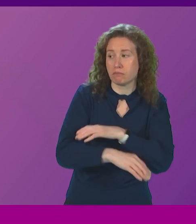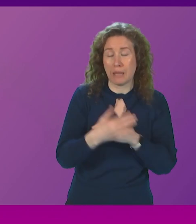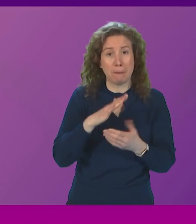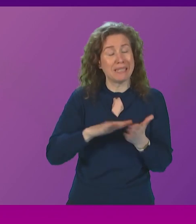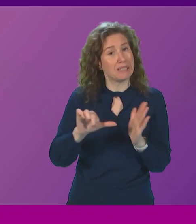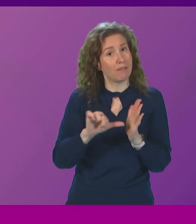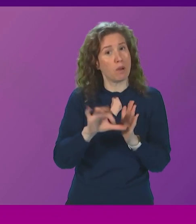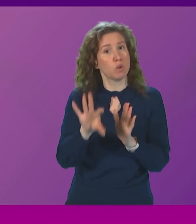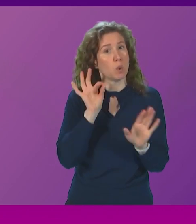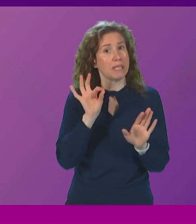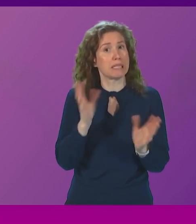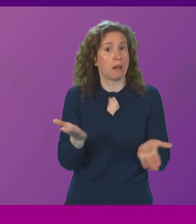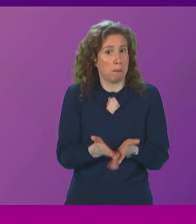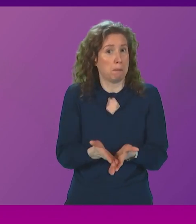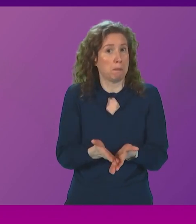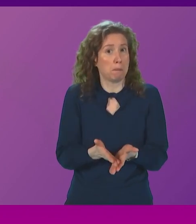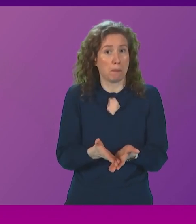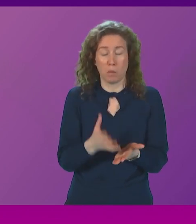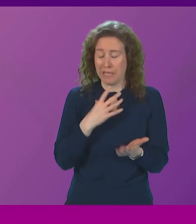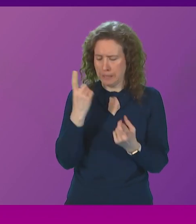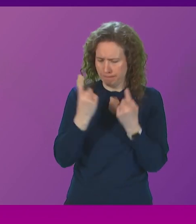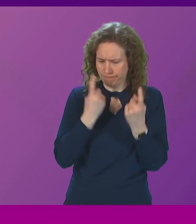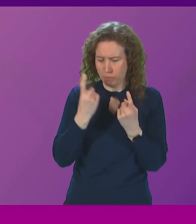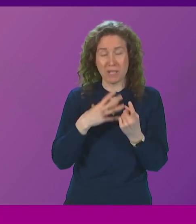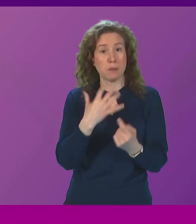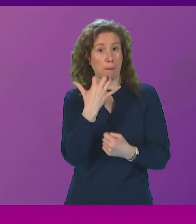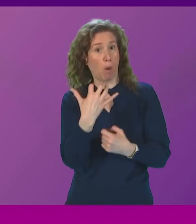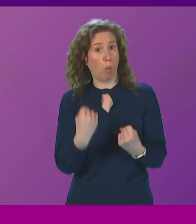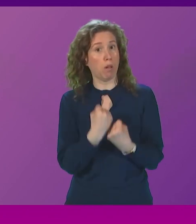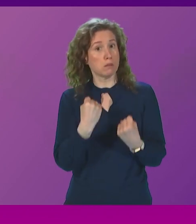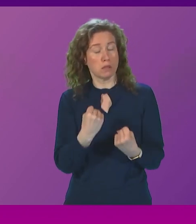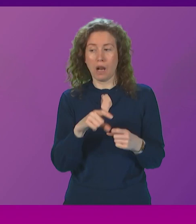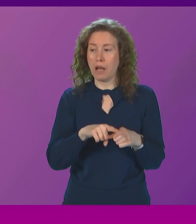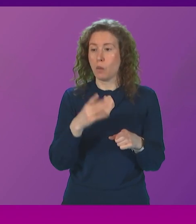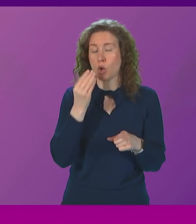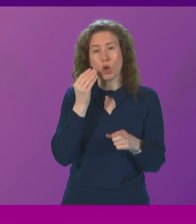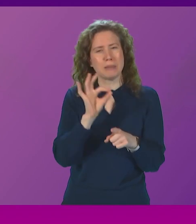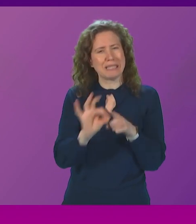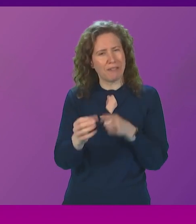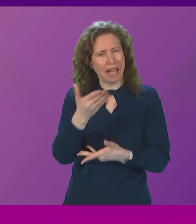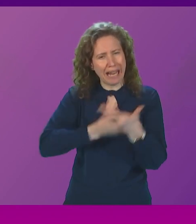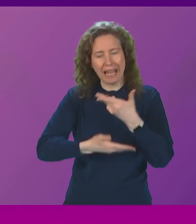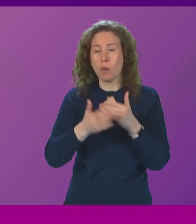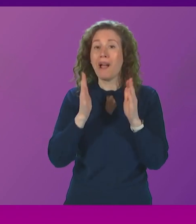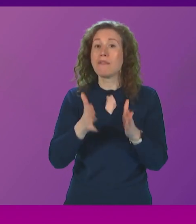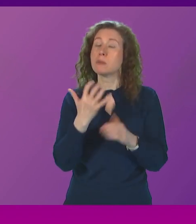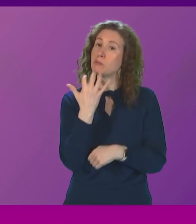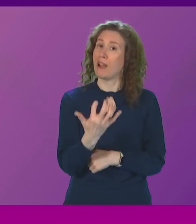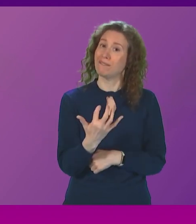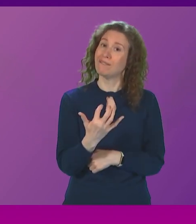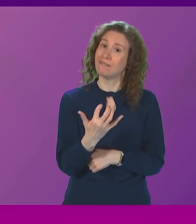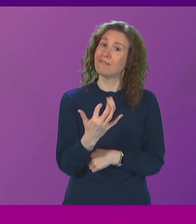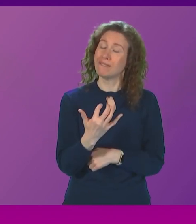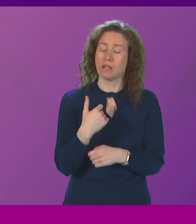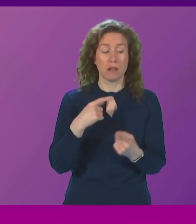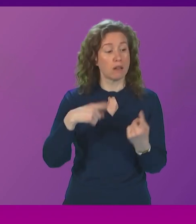choices that are needed to be bold and as we heard specifically we have to be brave and all of us as